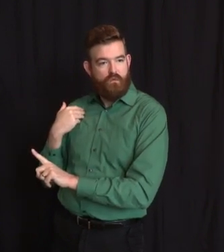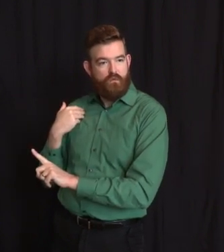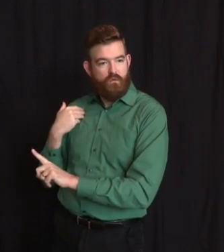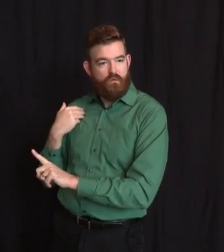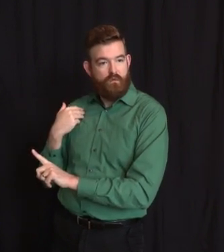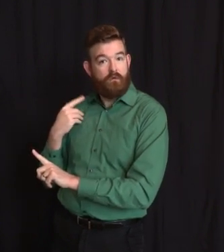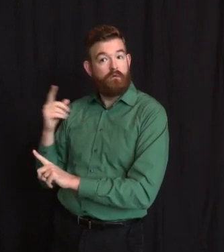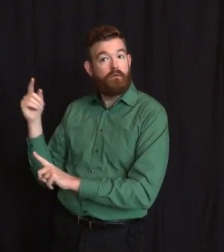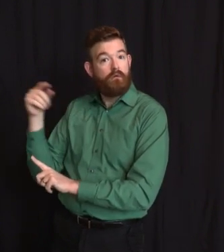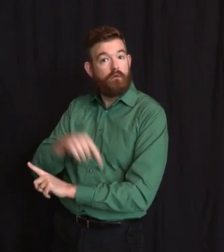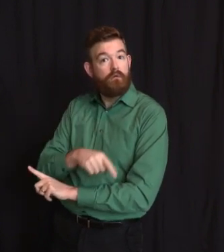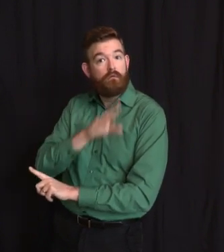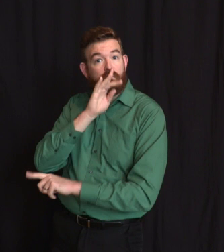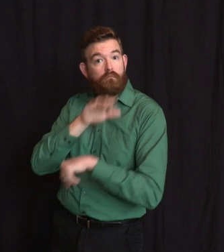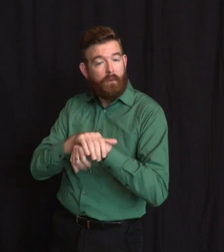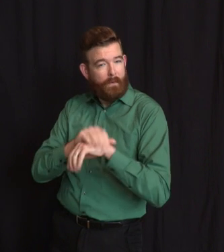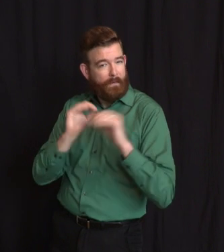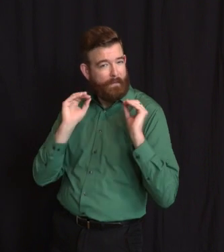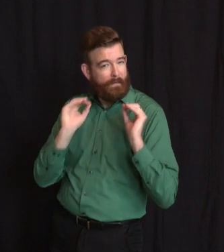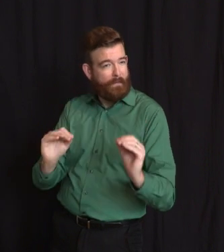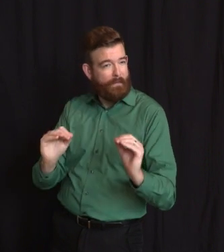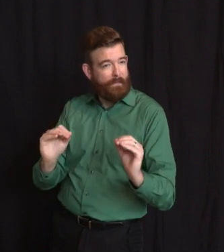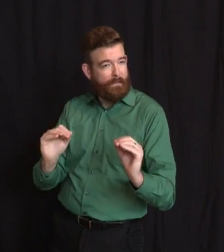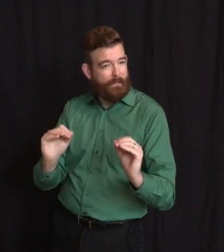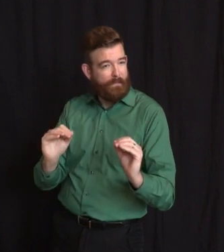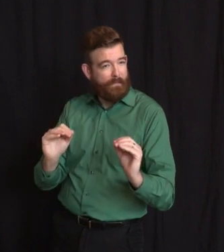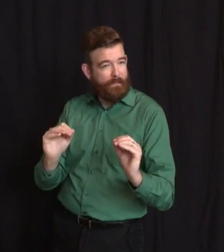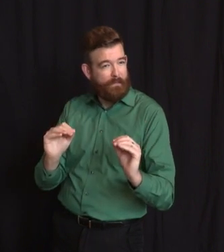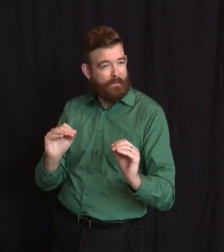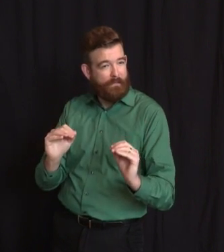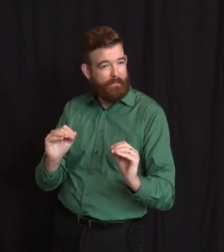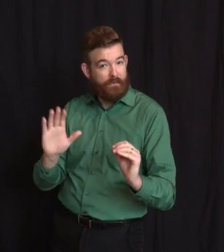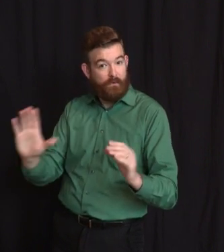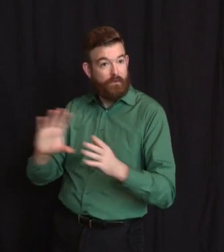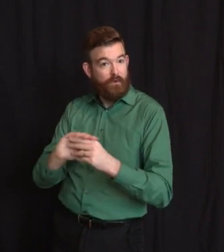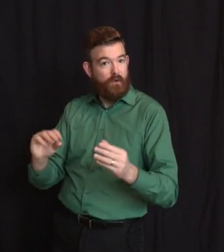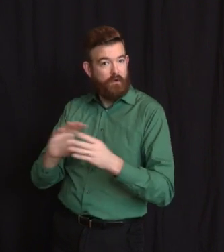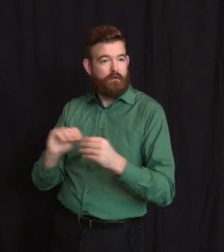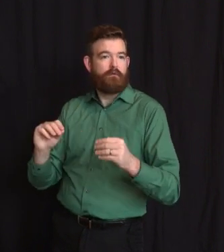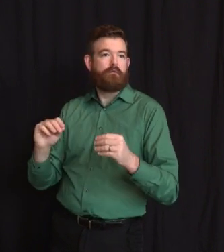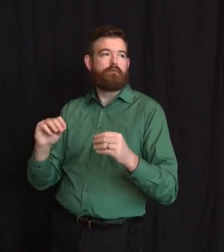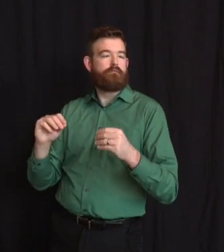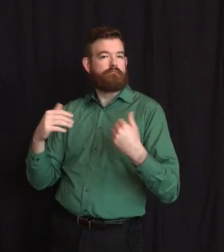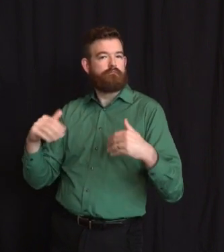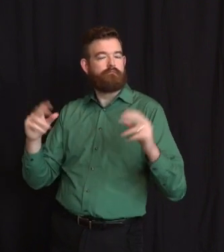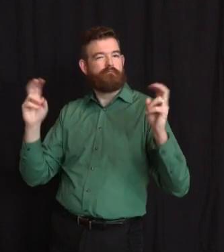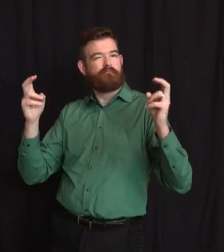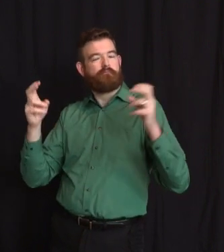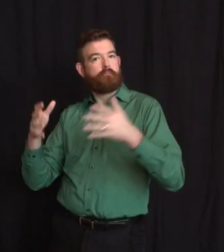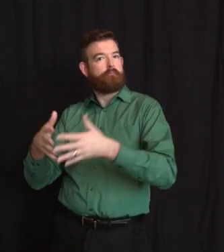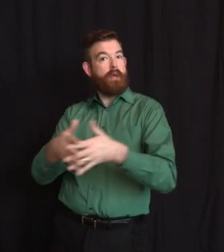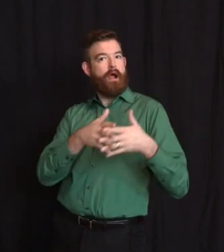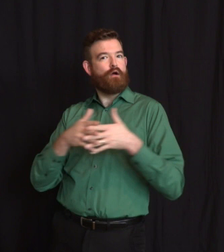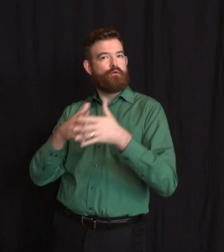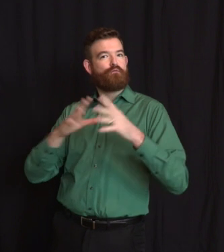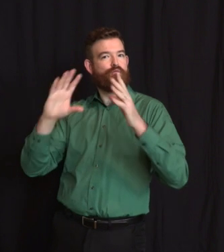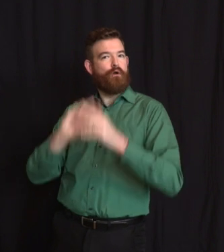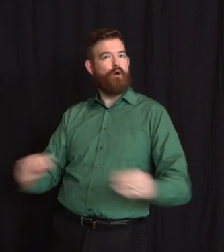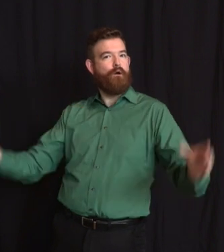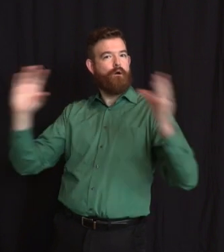American story. It is the New Jersey story. She got her first job on the night shift at a Dunkin' Donuts in Kearney